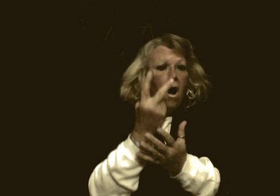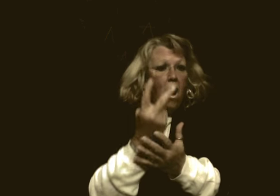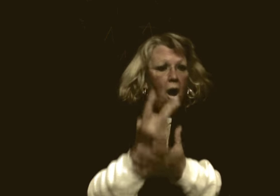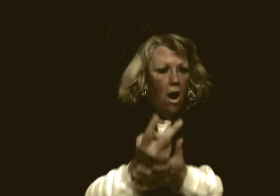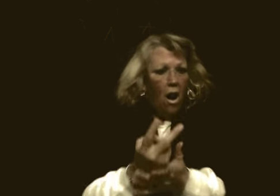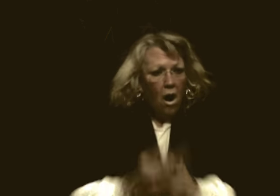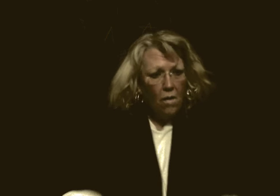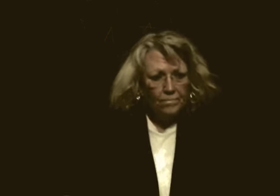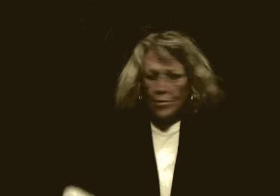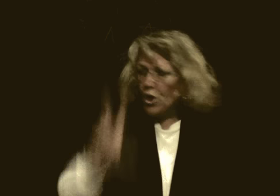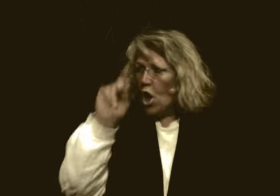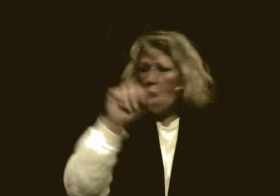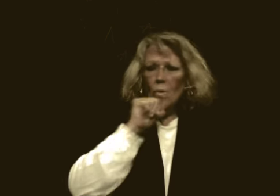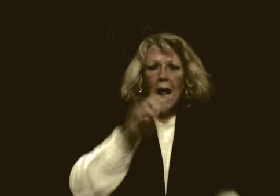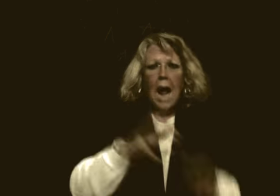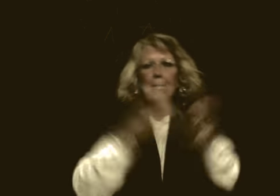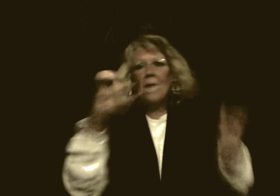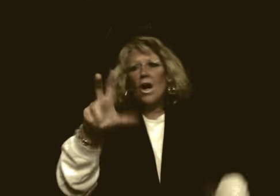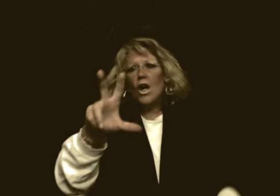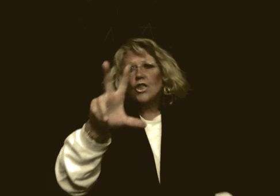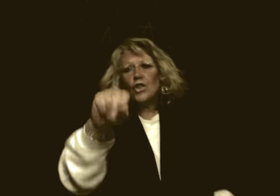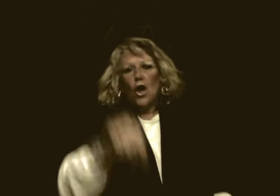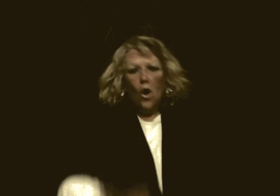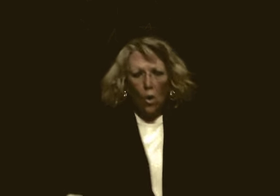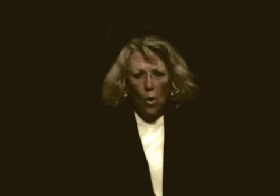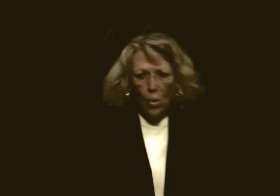No, no, no, no, no